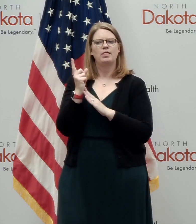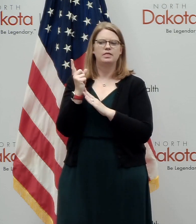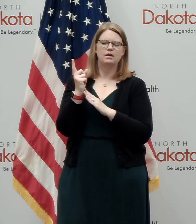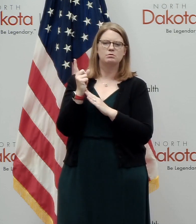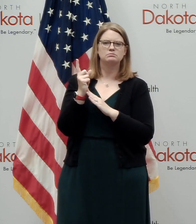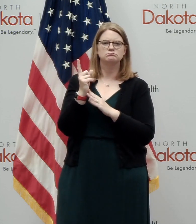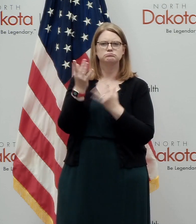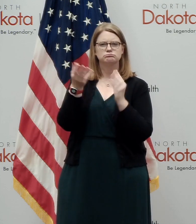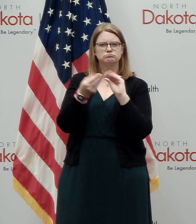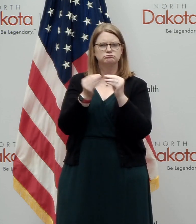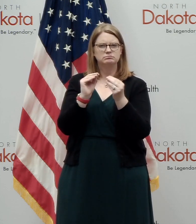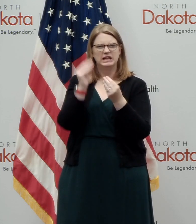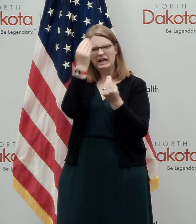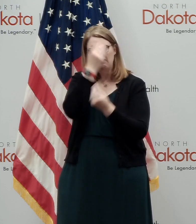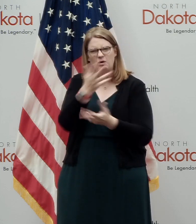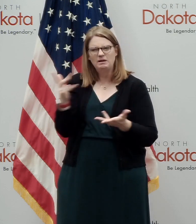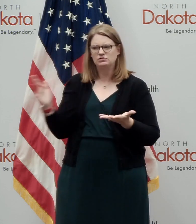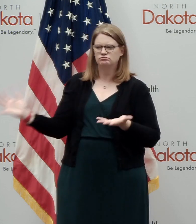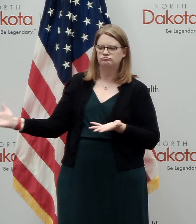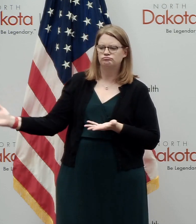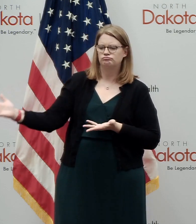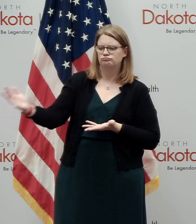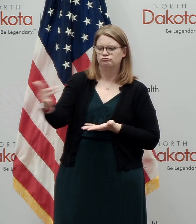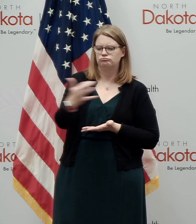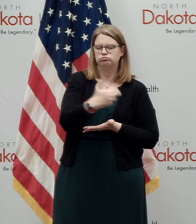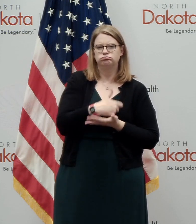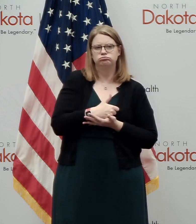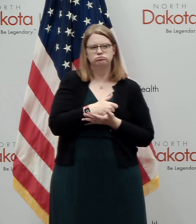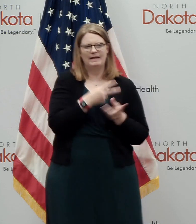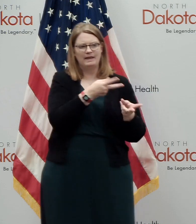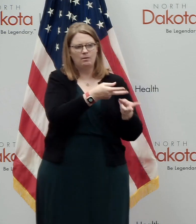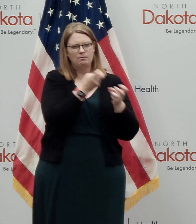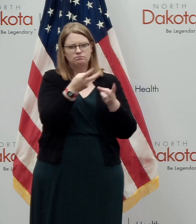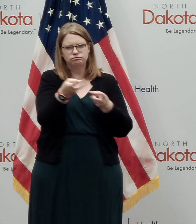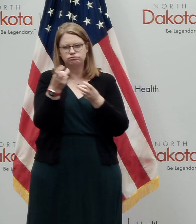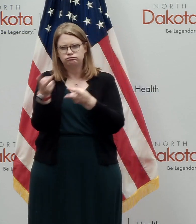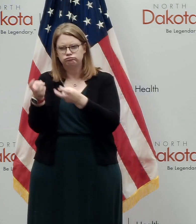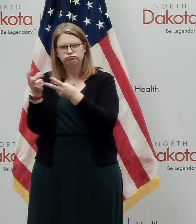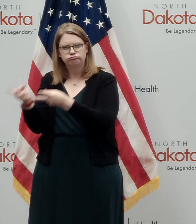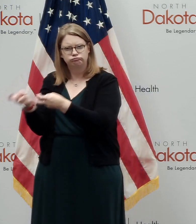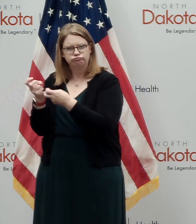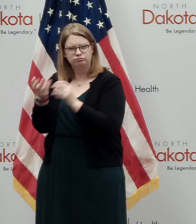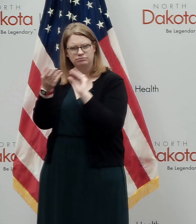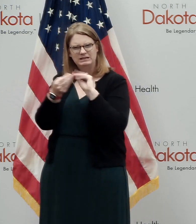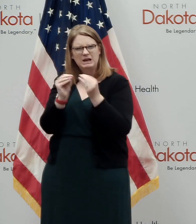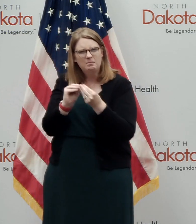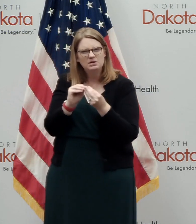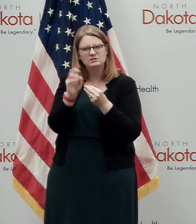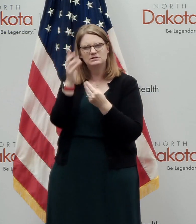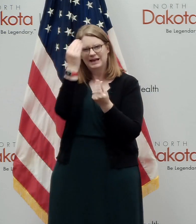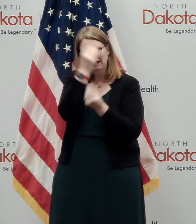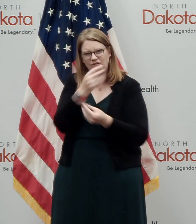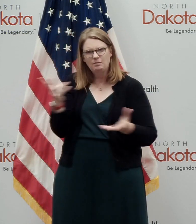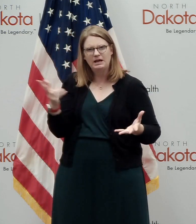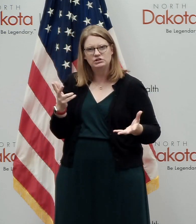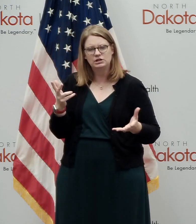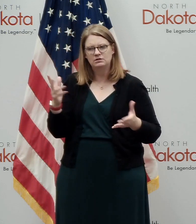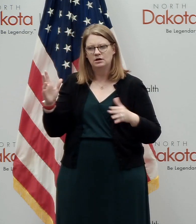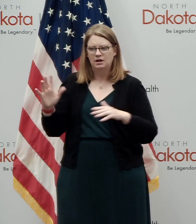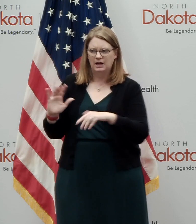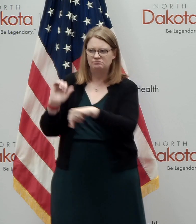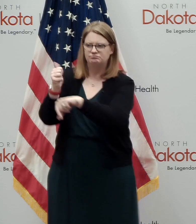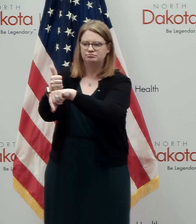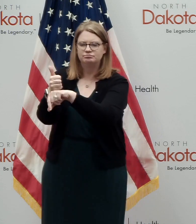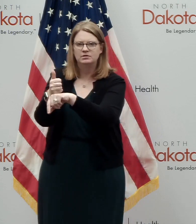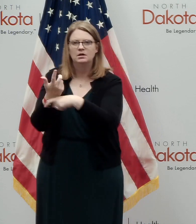and were doing pulling data from lots of different sources and it became a easy place for